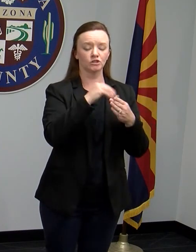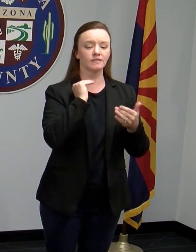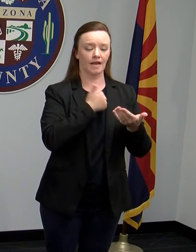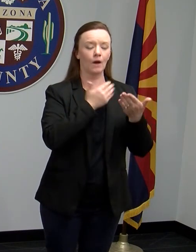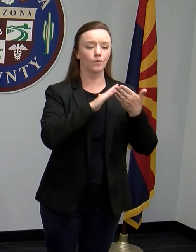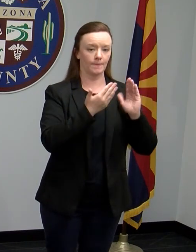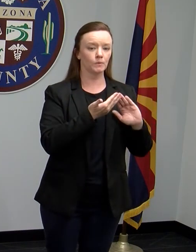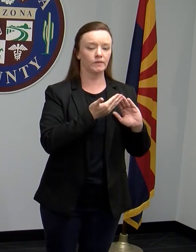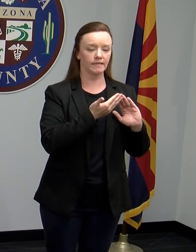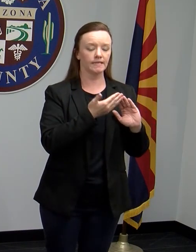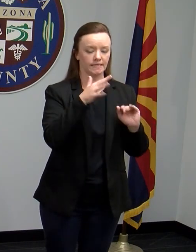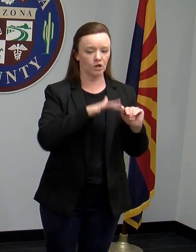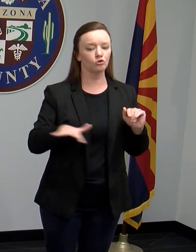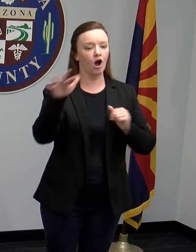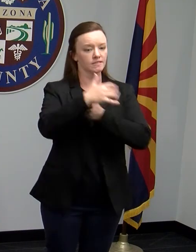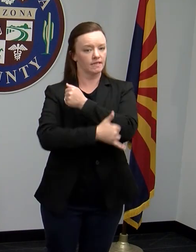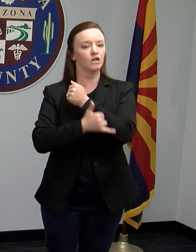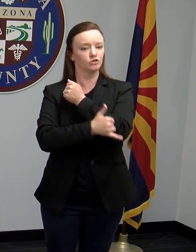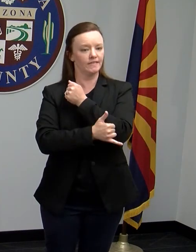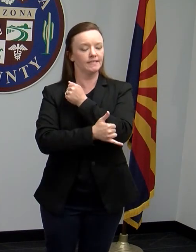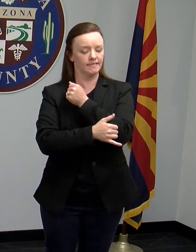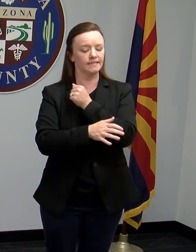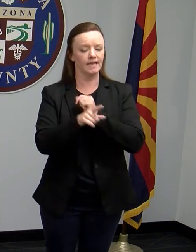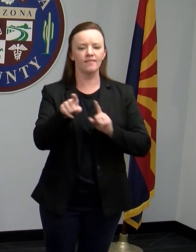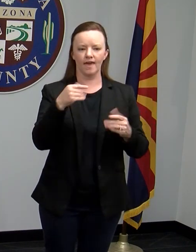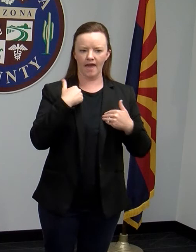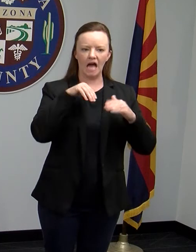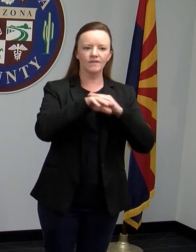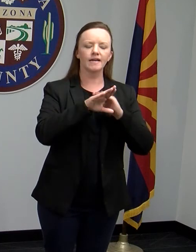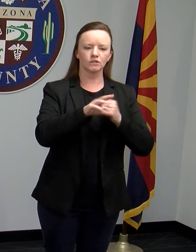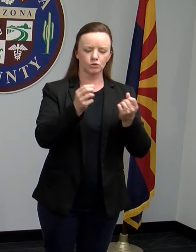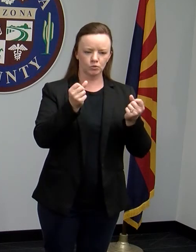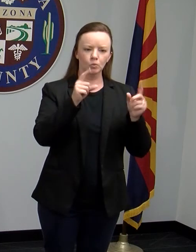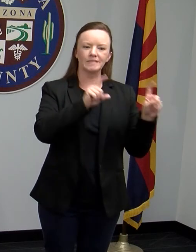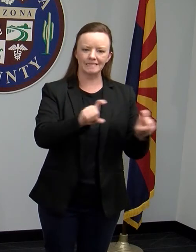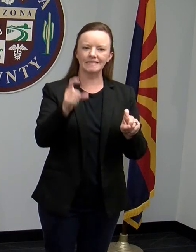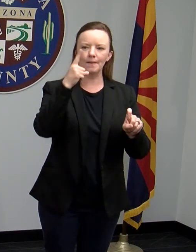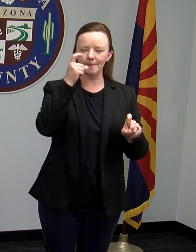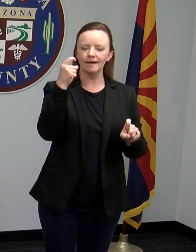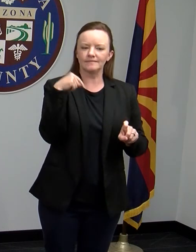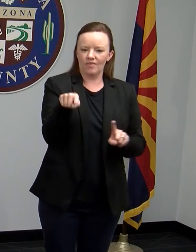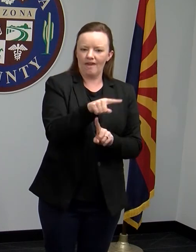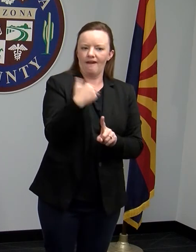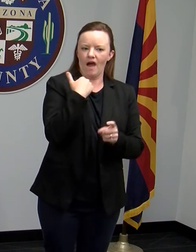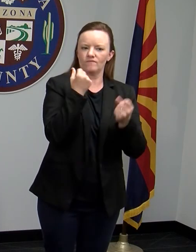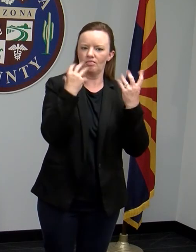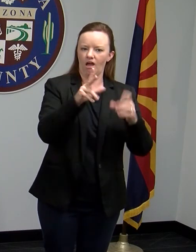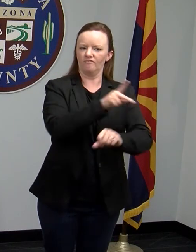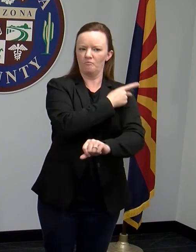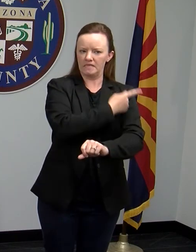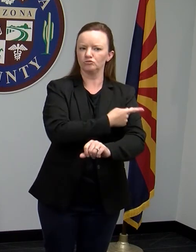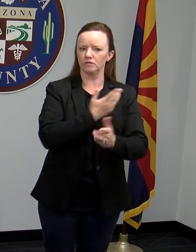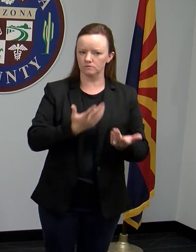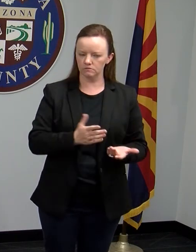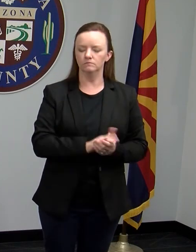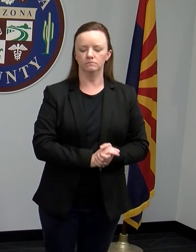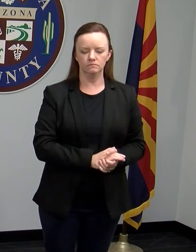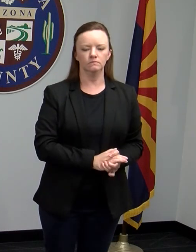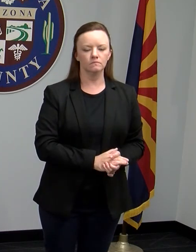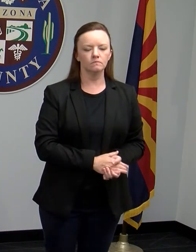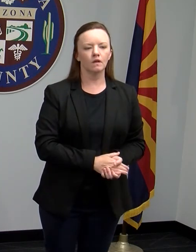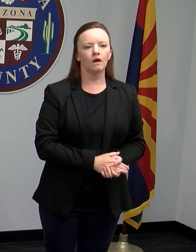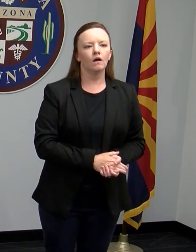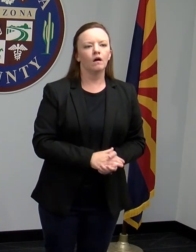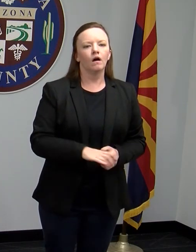community and across this country, they have access to a lot of testing because they're dealing with a lot of patients all the time. And so